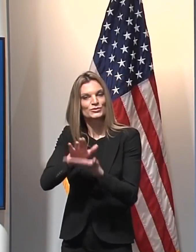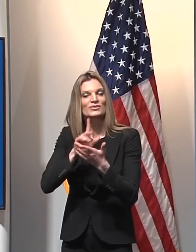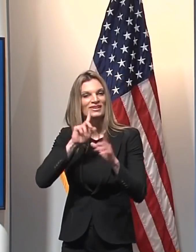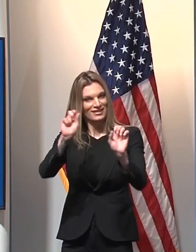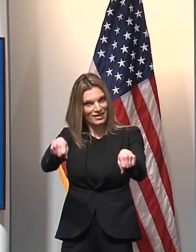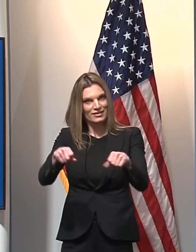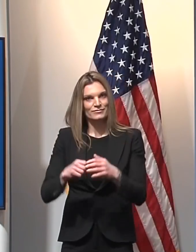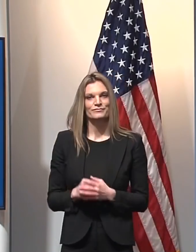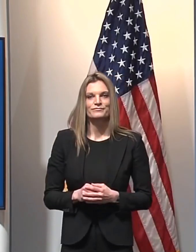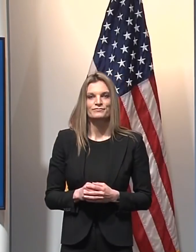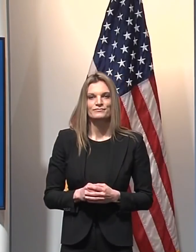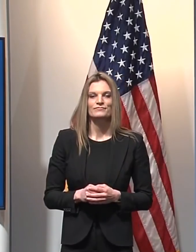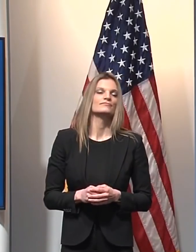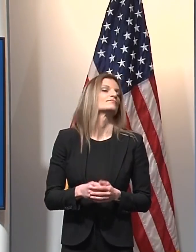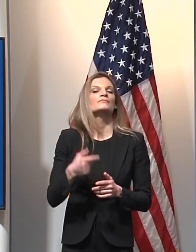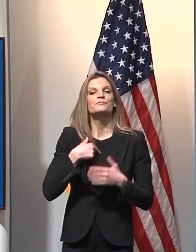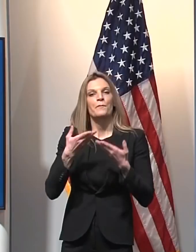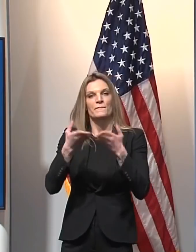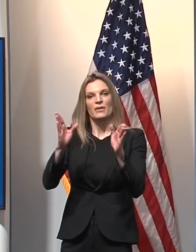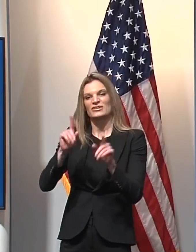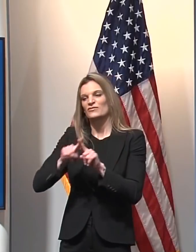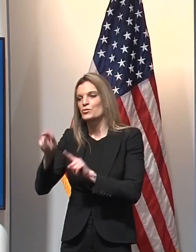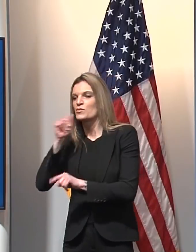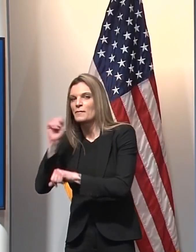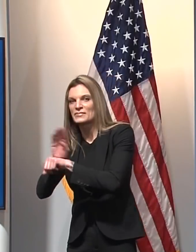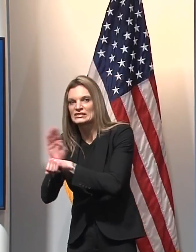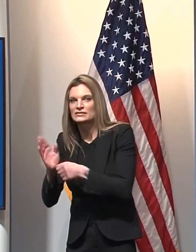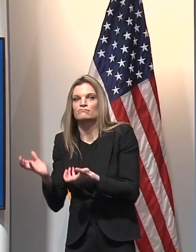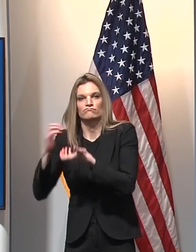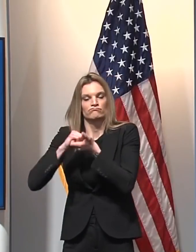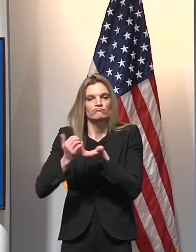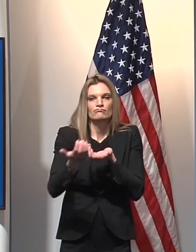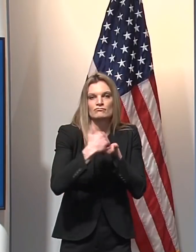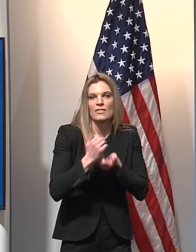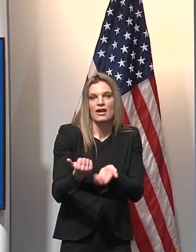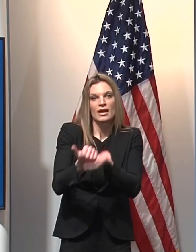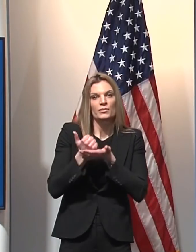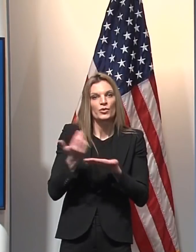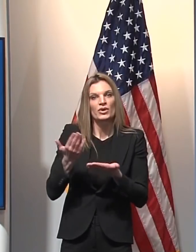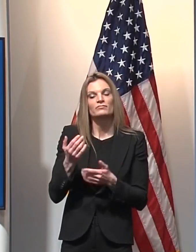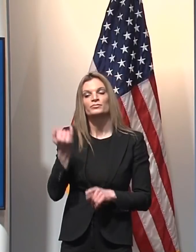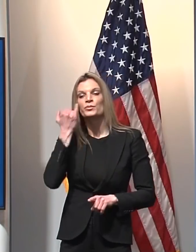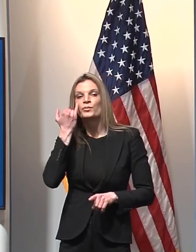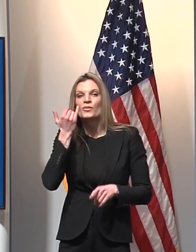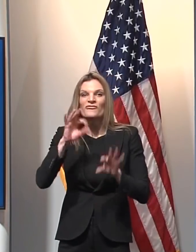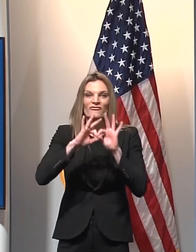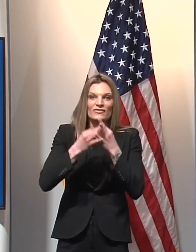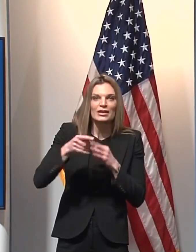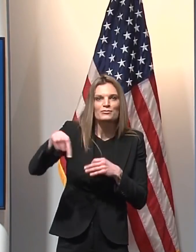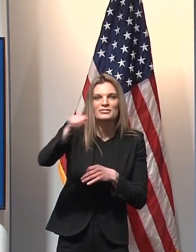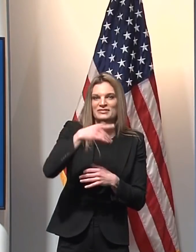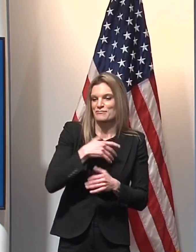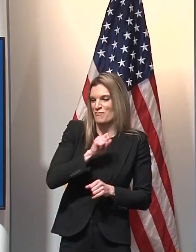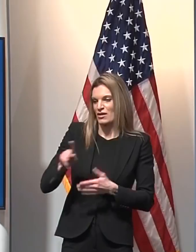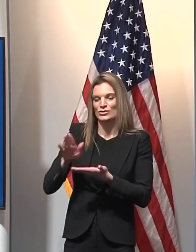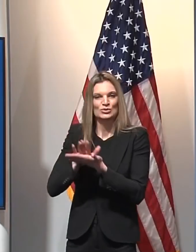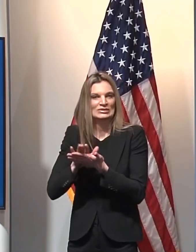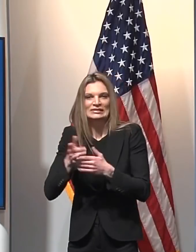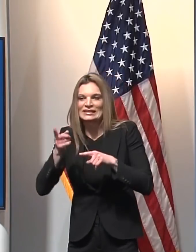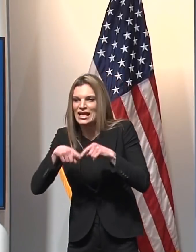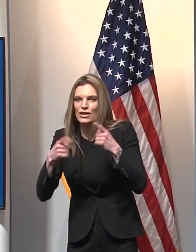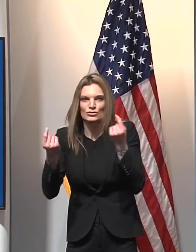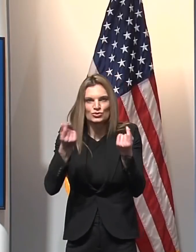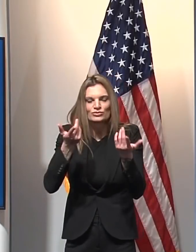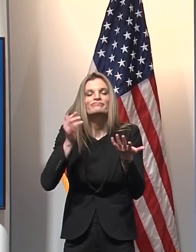public and private partnerships, I'm proud of our efforts to provide internet and a computer to any family that needed it, offer school-based